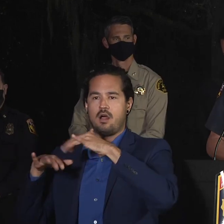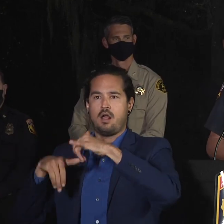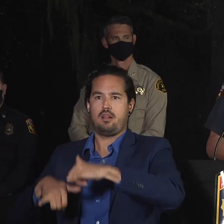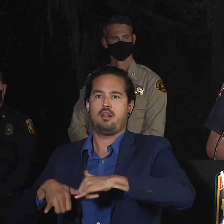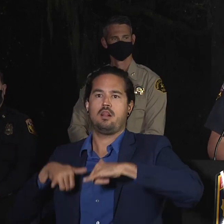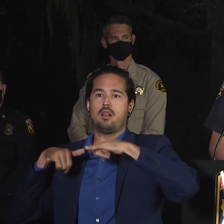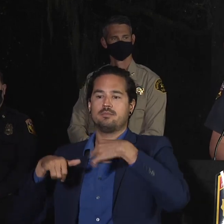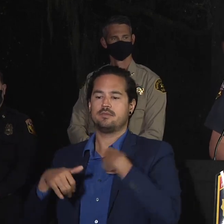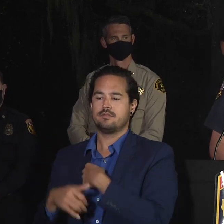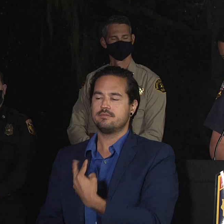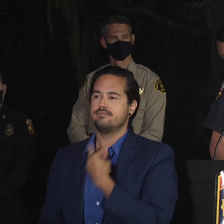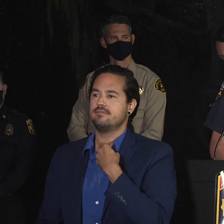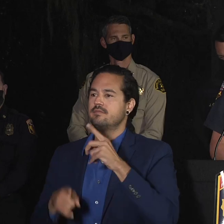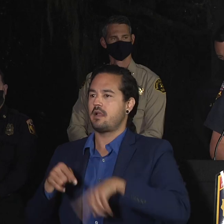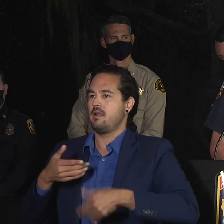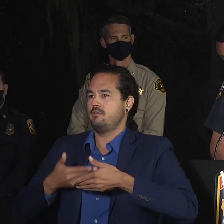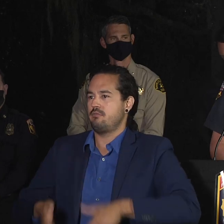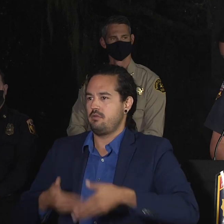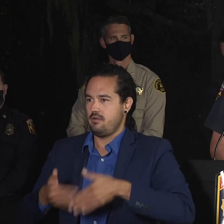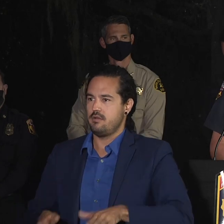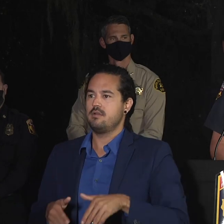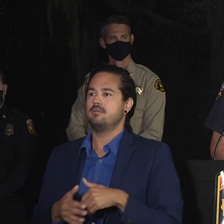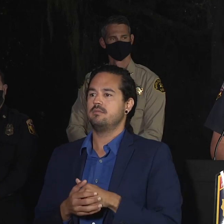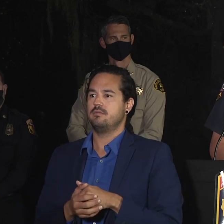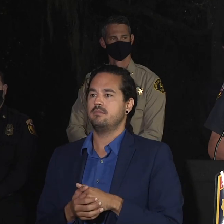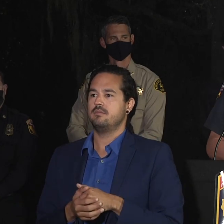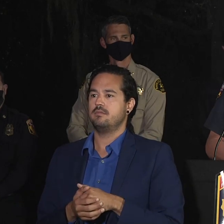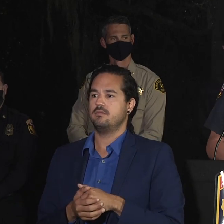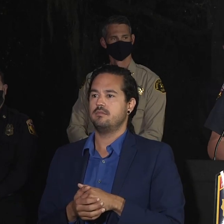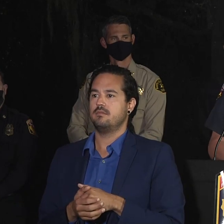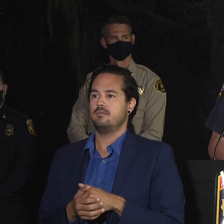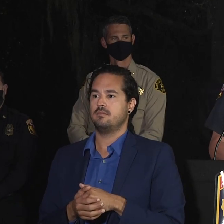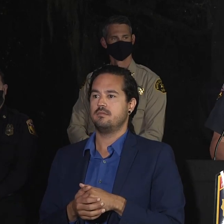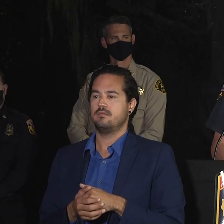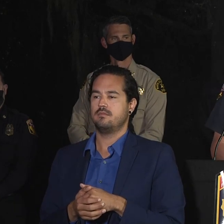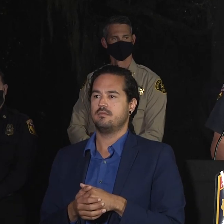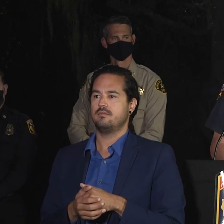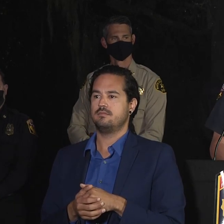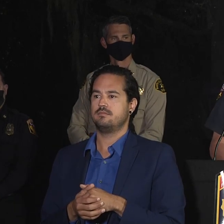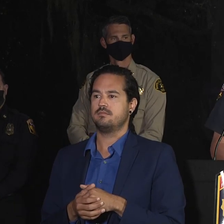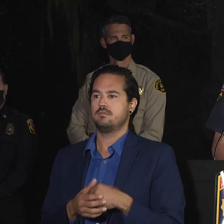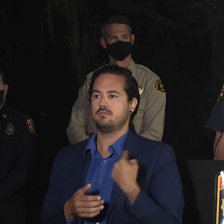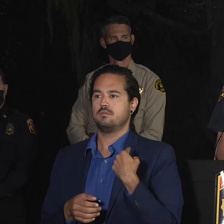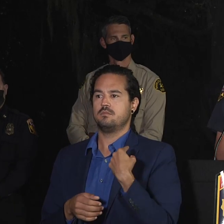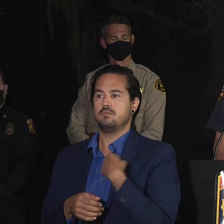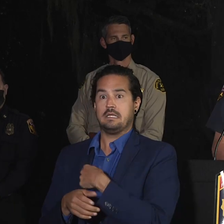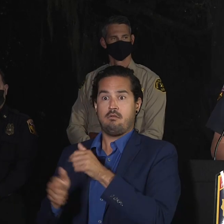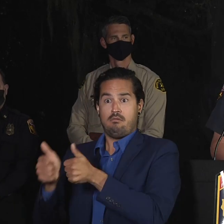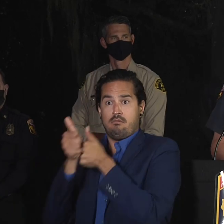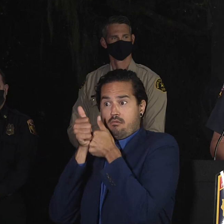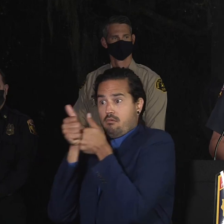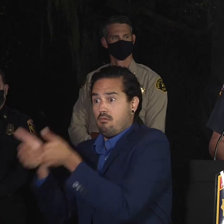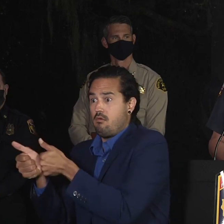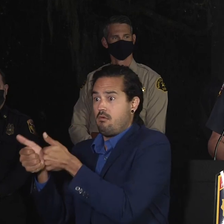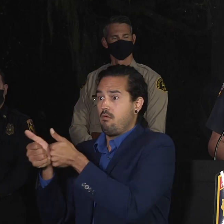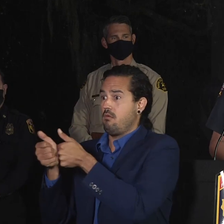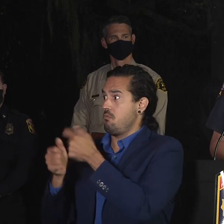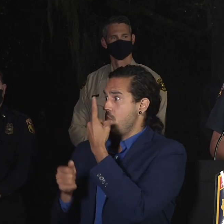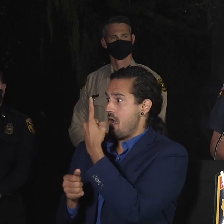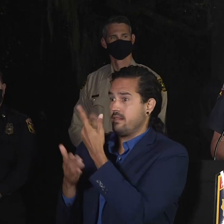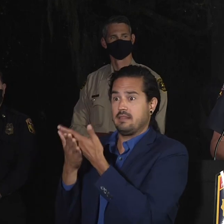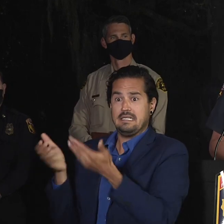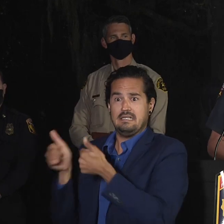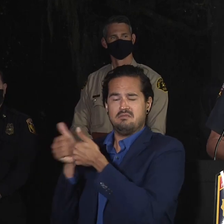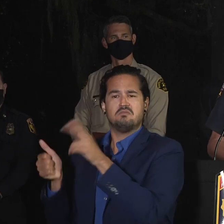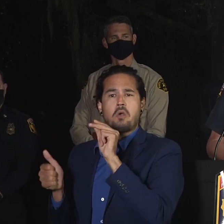not to sound too cliche, but we do improvise, adapt, and overcome. So we don't weigh our entire plan on one certain aspect. And something that